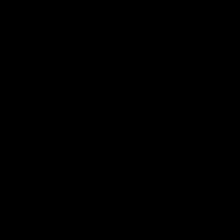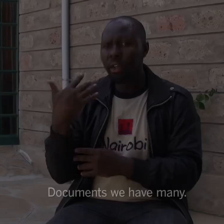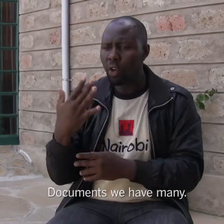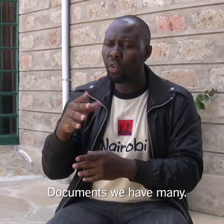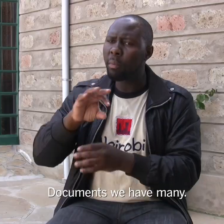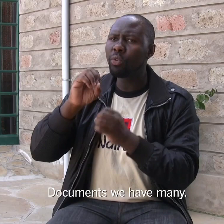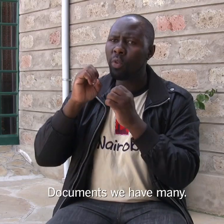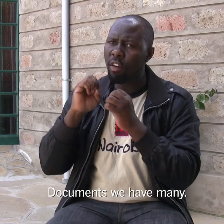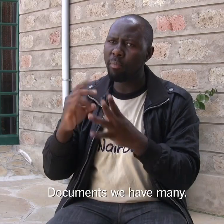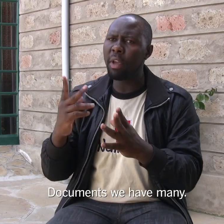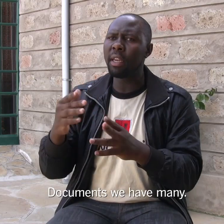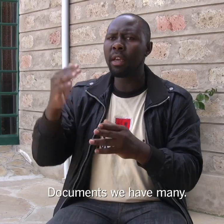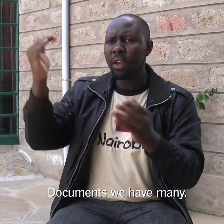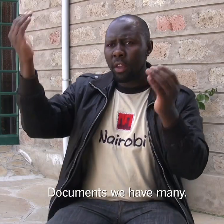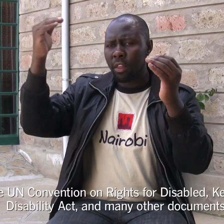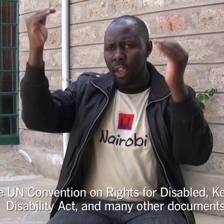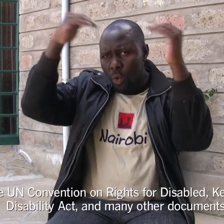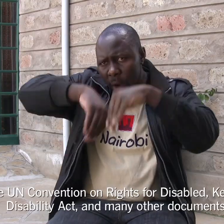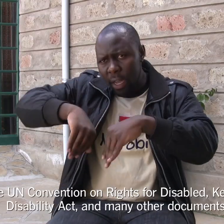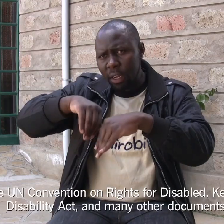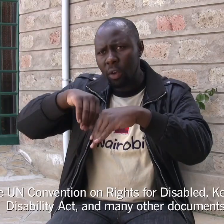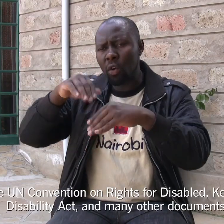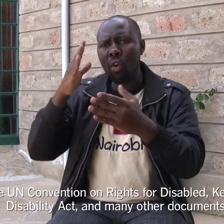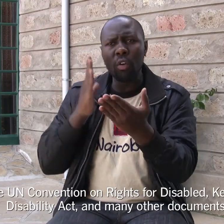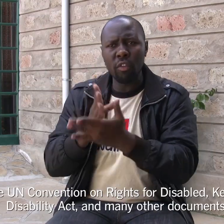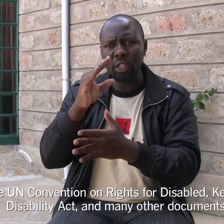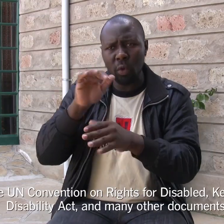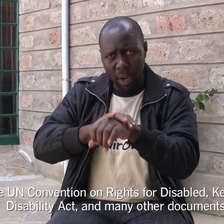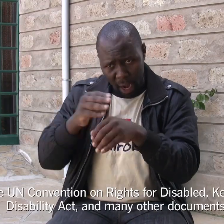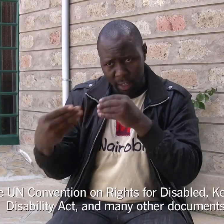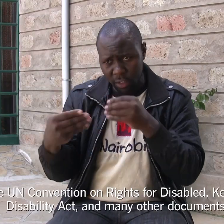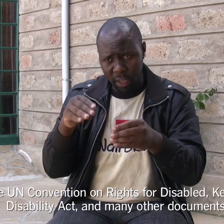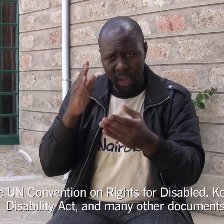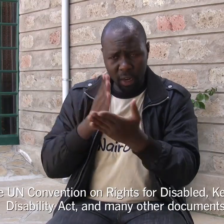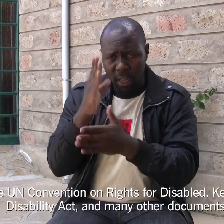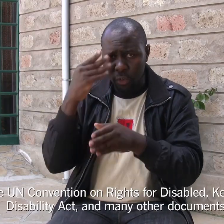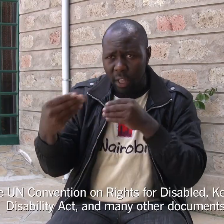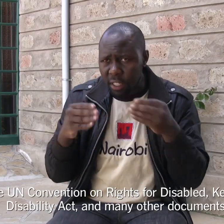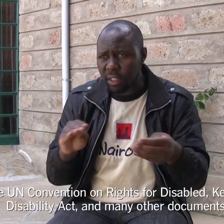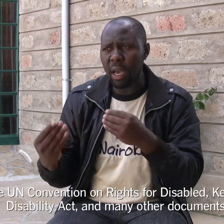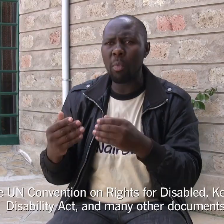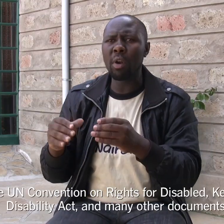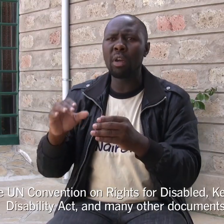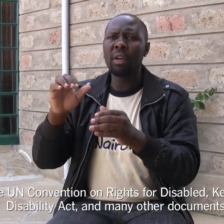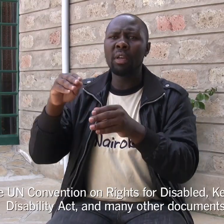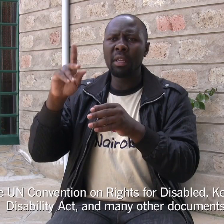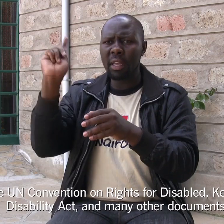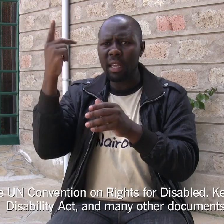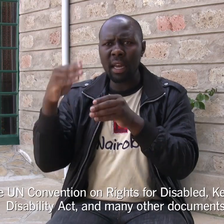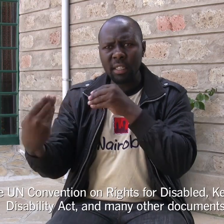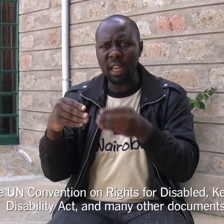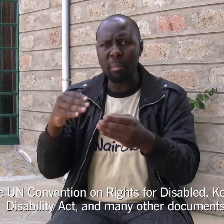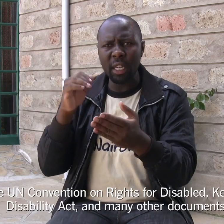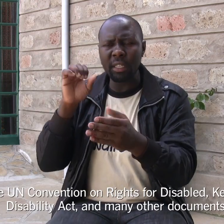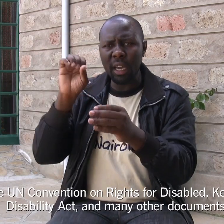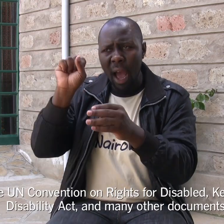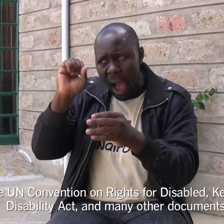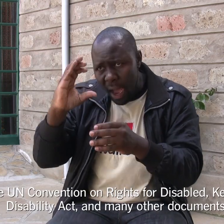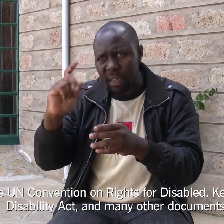Documents we have many, the UN Conventional Rights, Rights for the Disabled, Kenya Disability Act